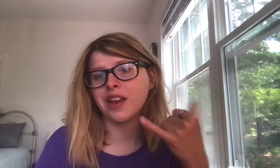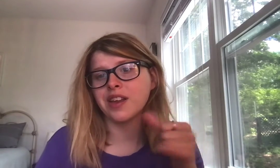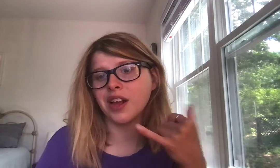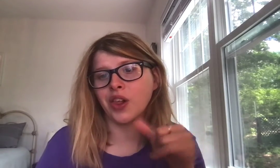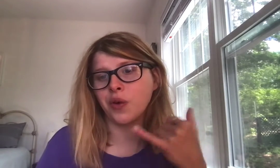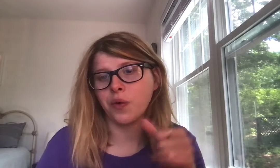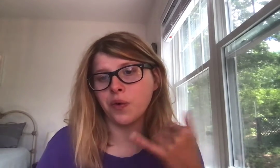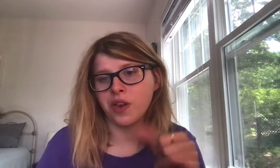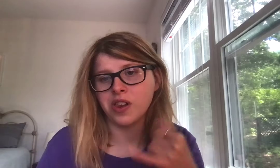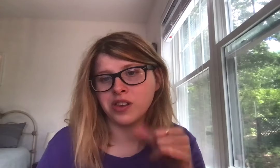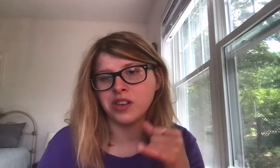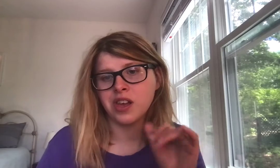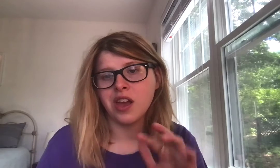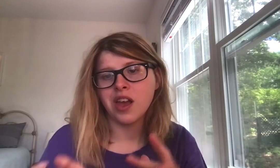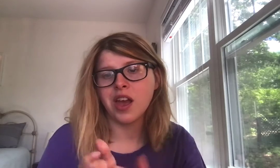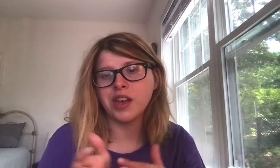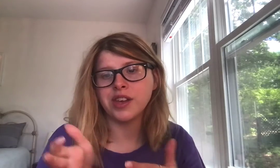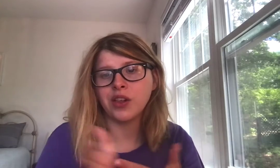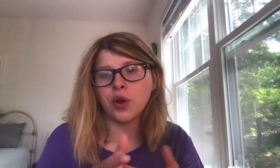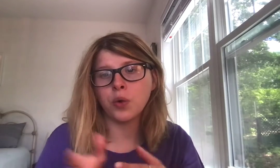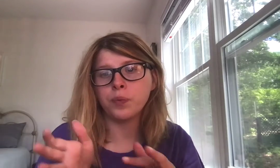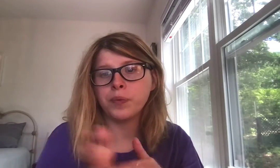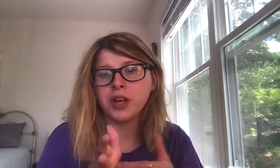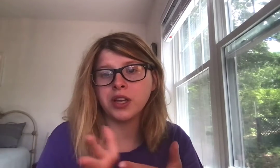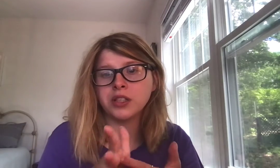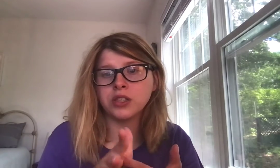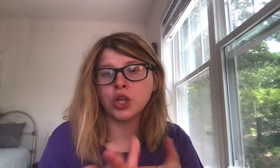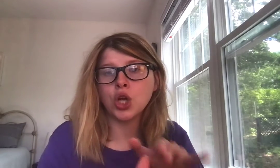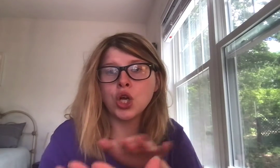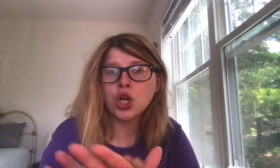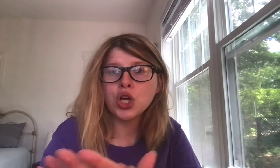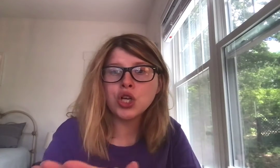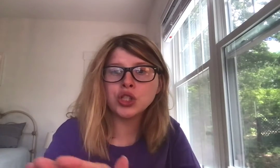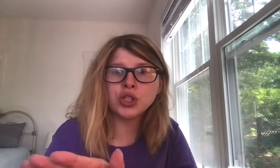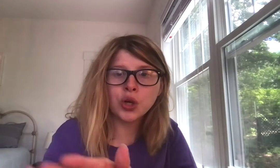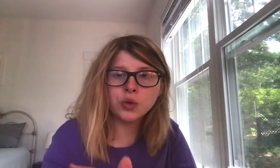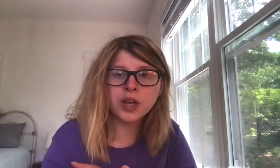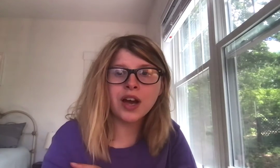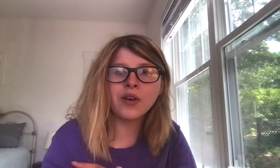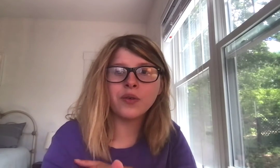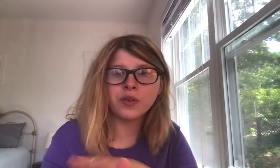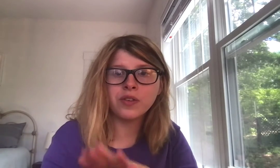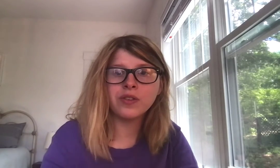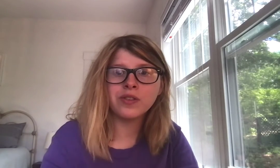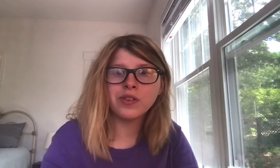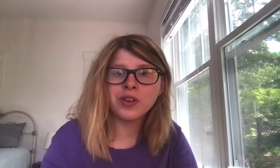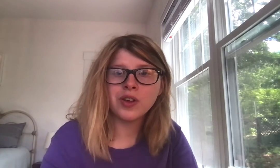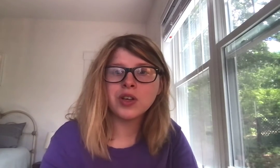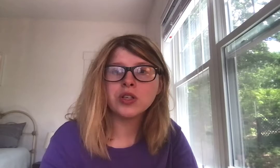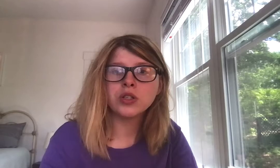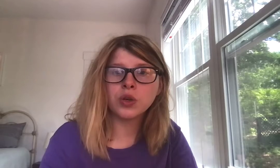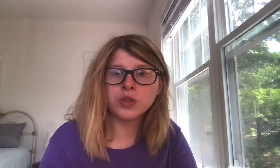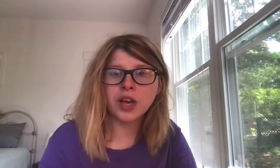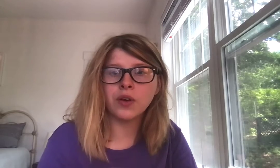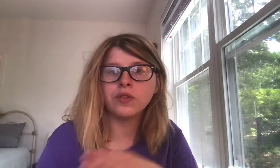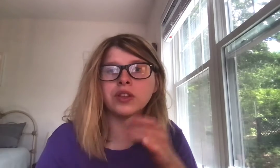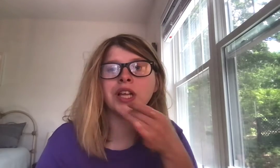yellow and yellow means slow down slow down the